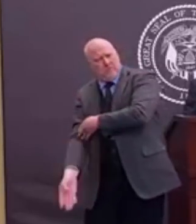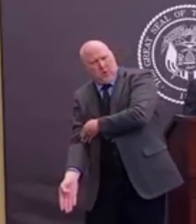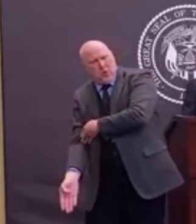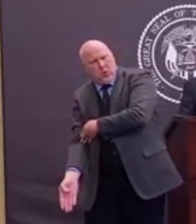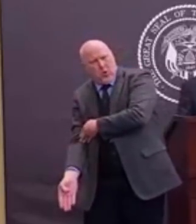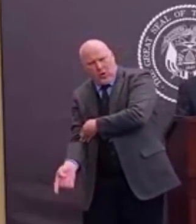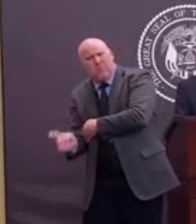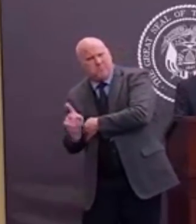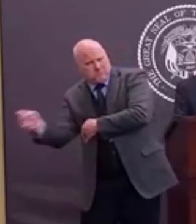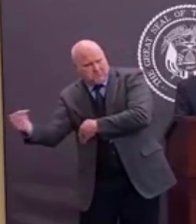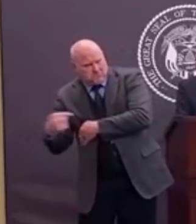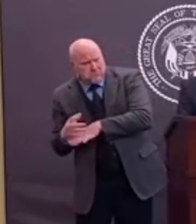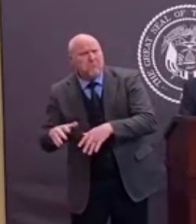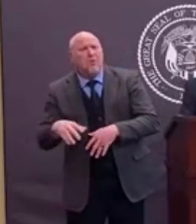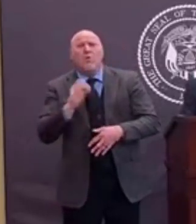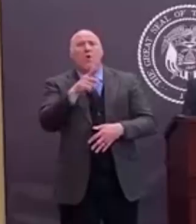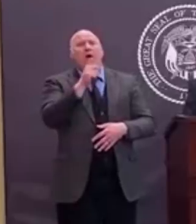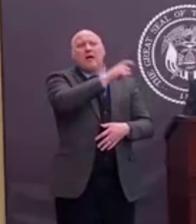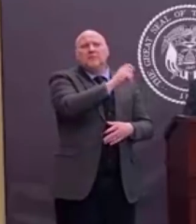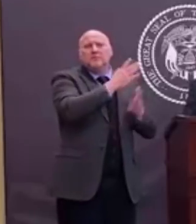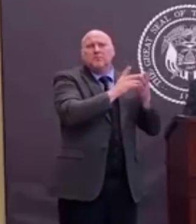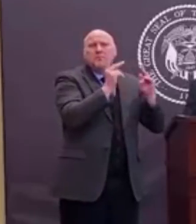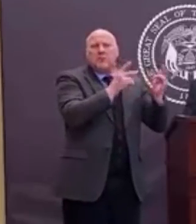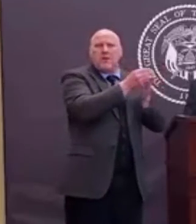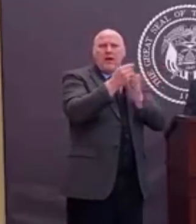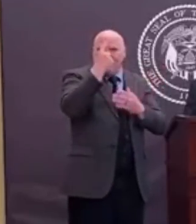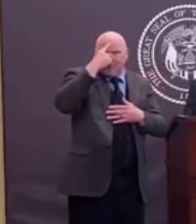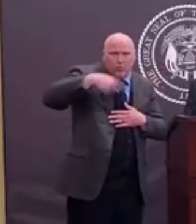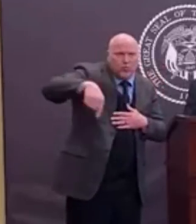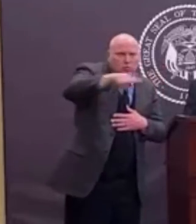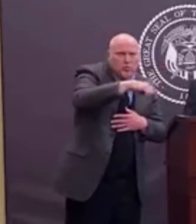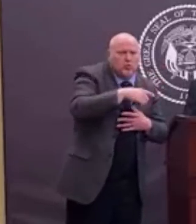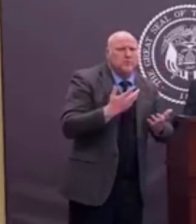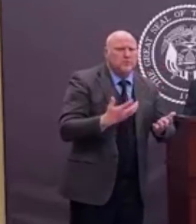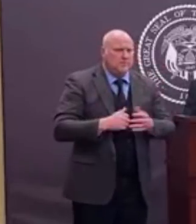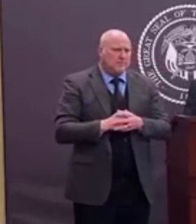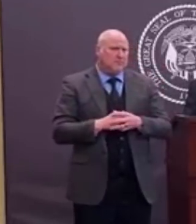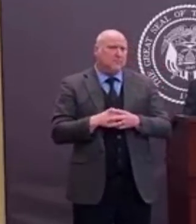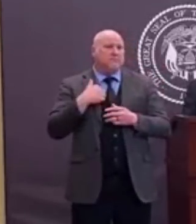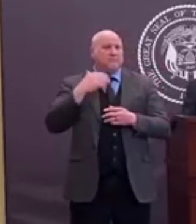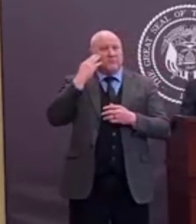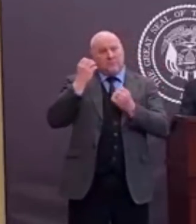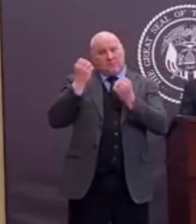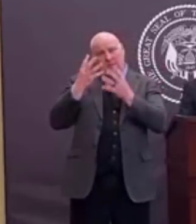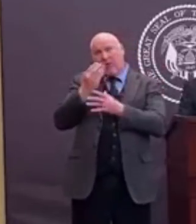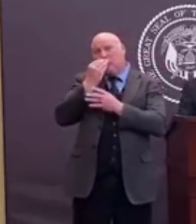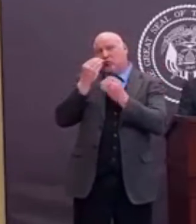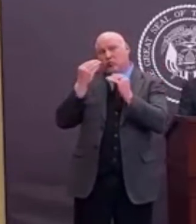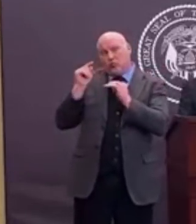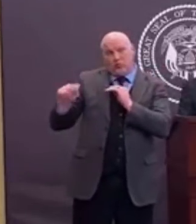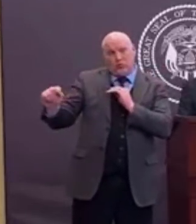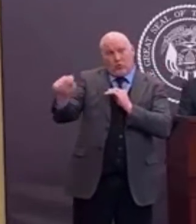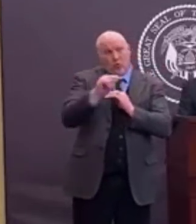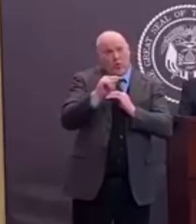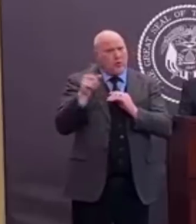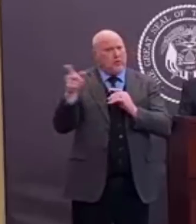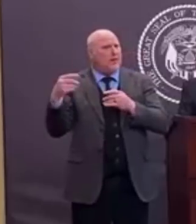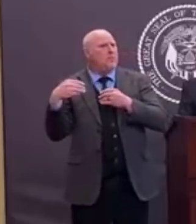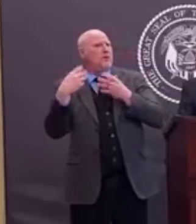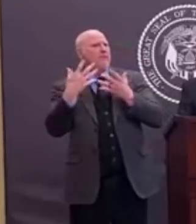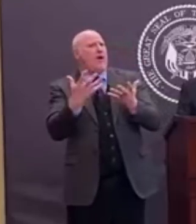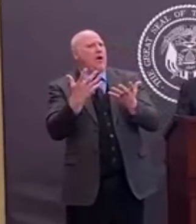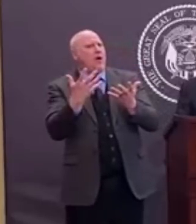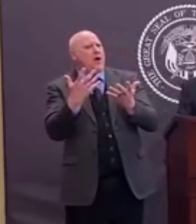do note that many of our grocery stores and other stores are providing opportunities for senior